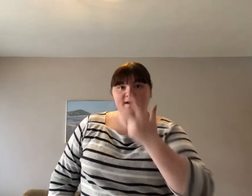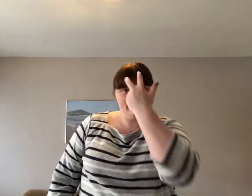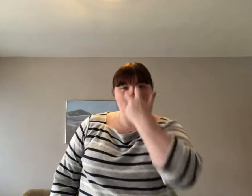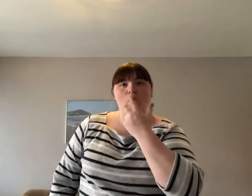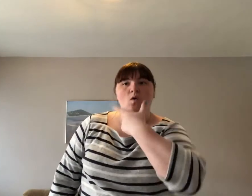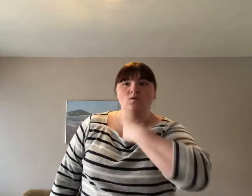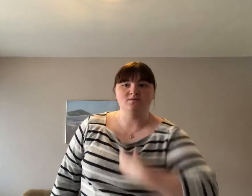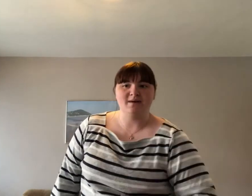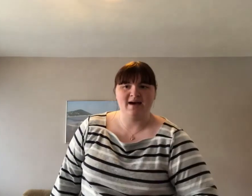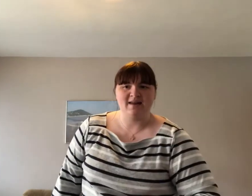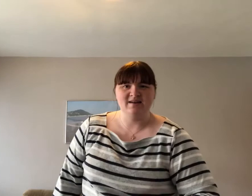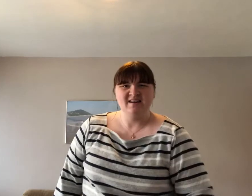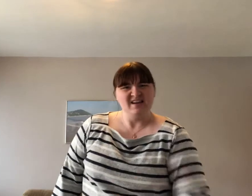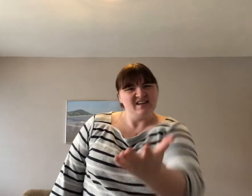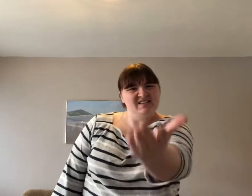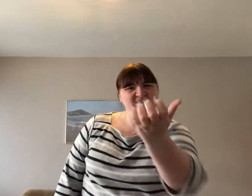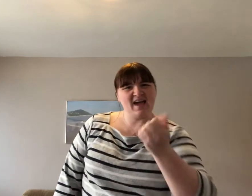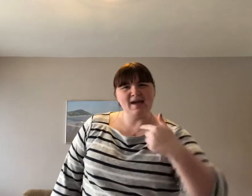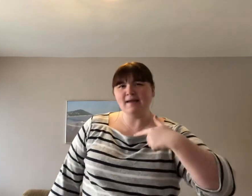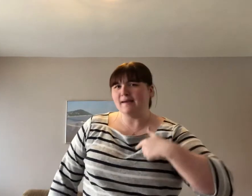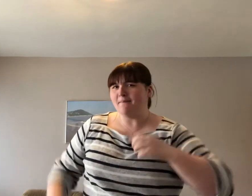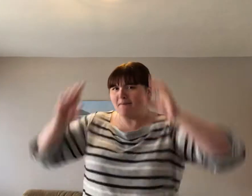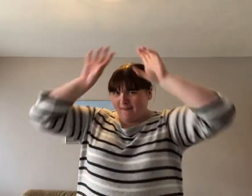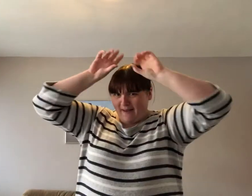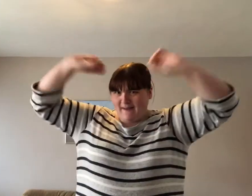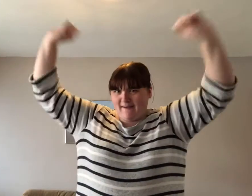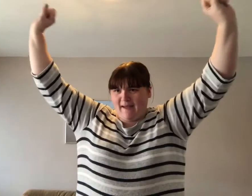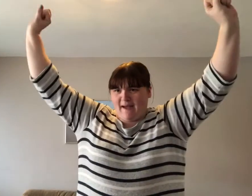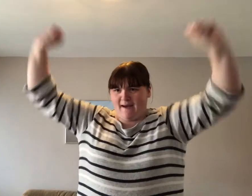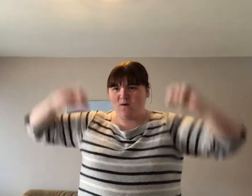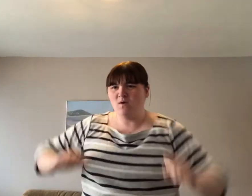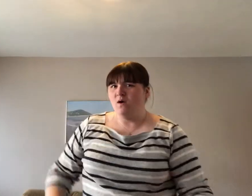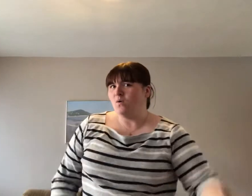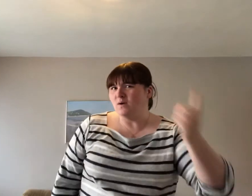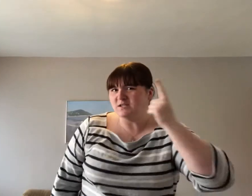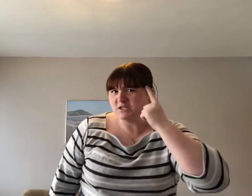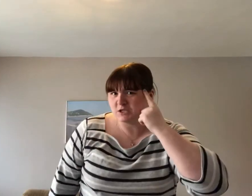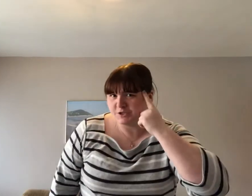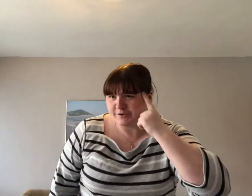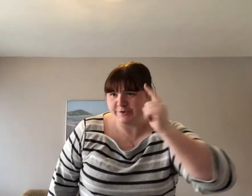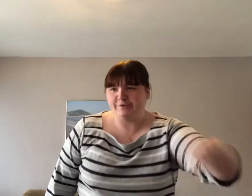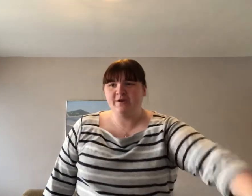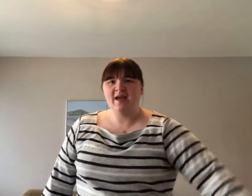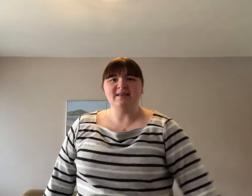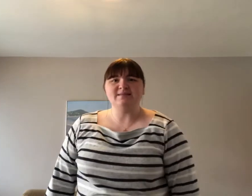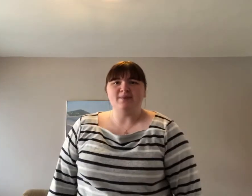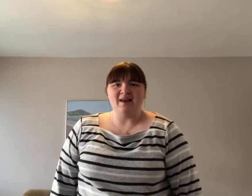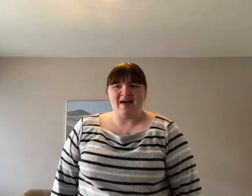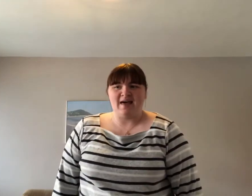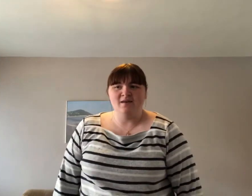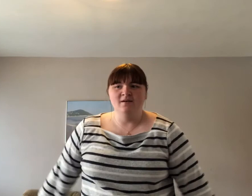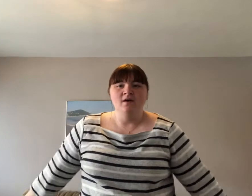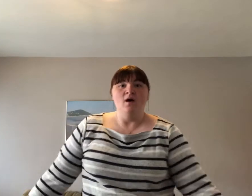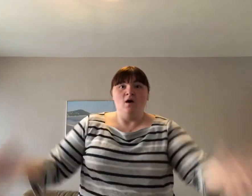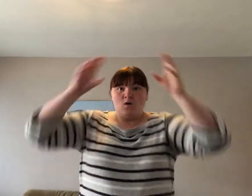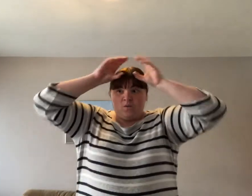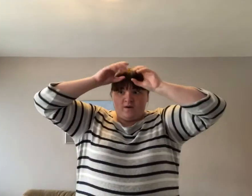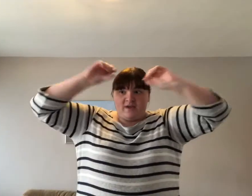old man. Take in my cow, what a curious plan. Well the